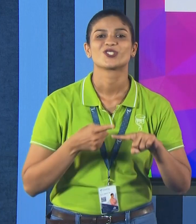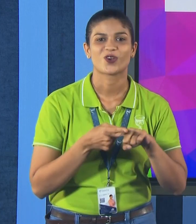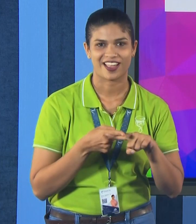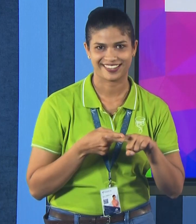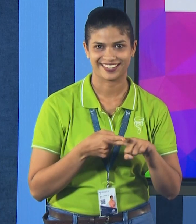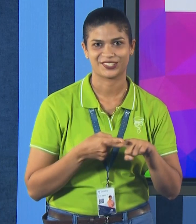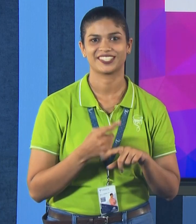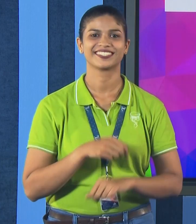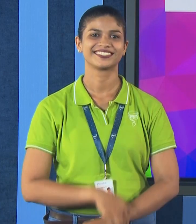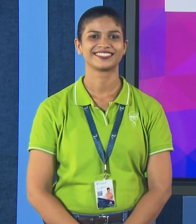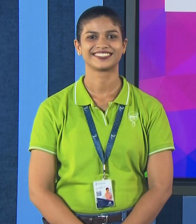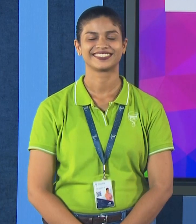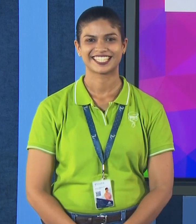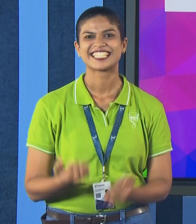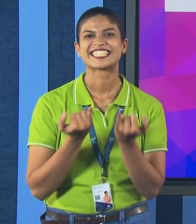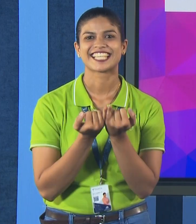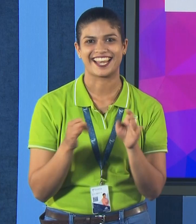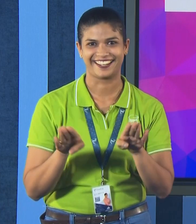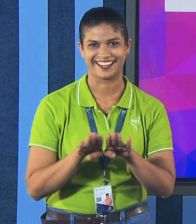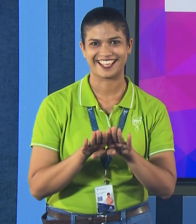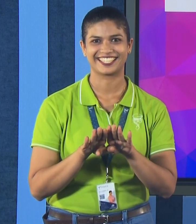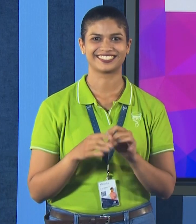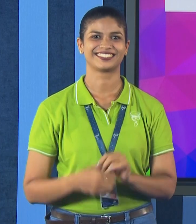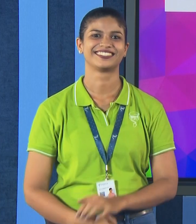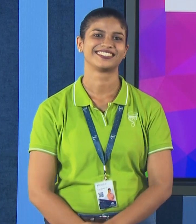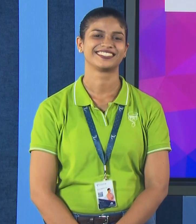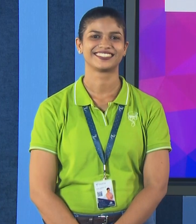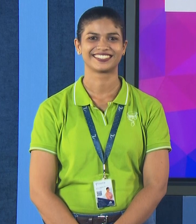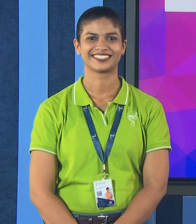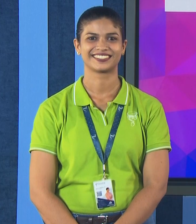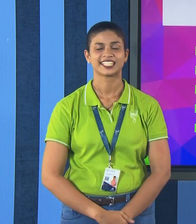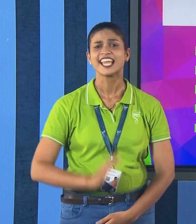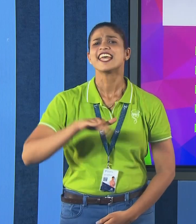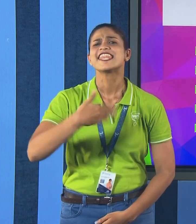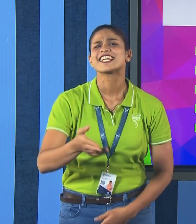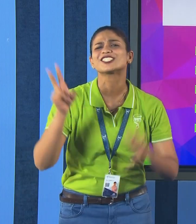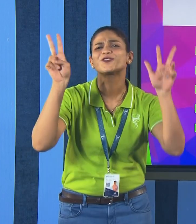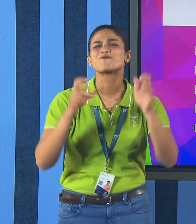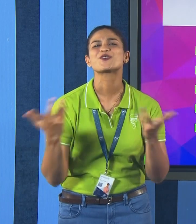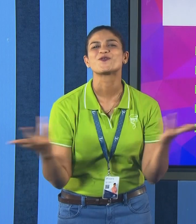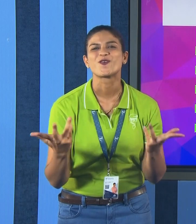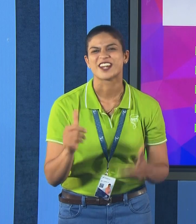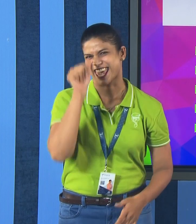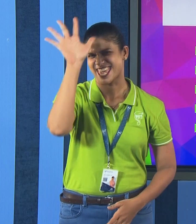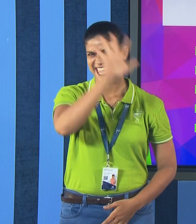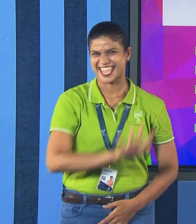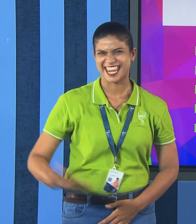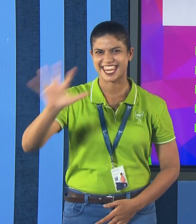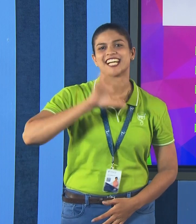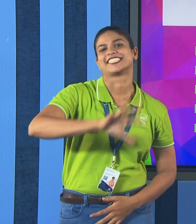Saturday, Sunday. Now, next topic is states